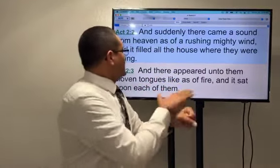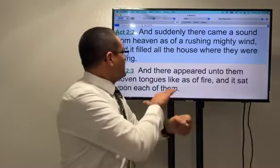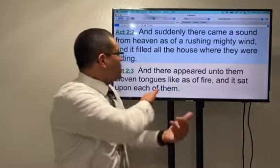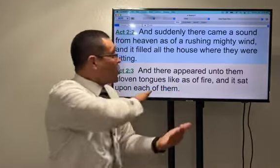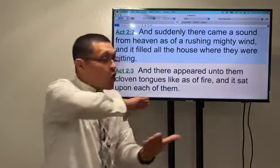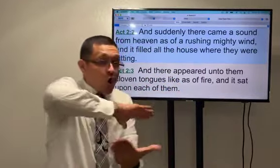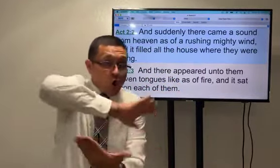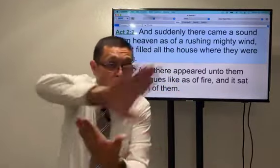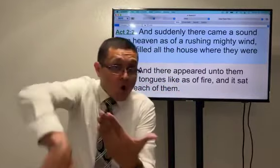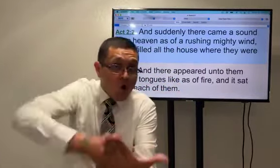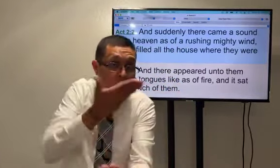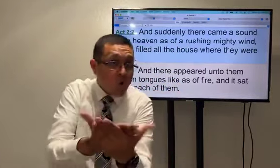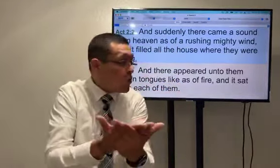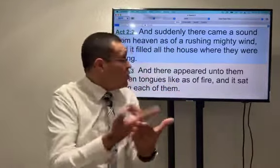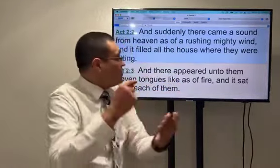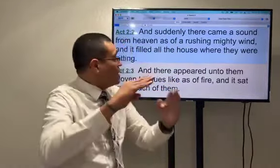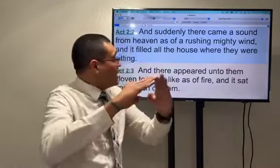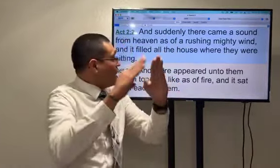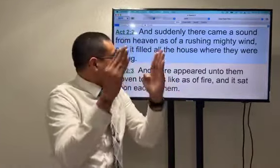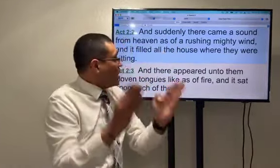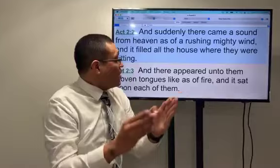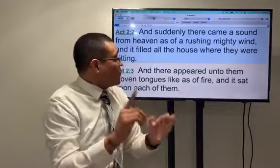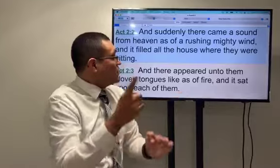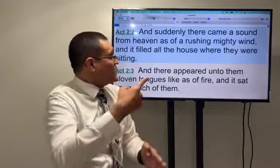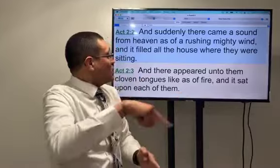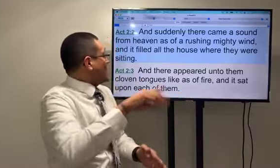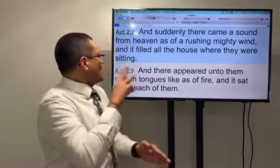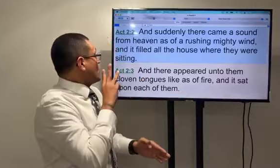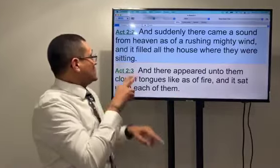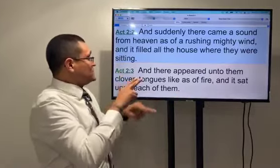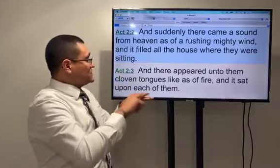wind we continue and it says and it filled all the house where they were sitting